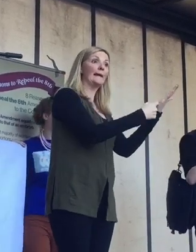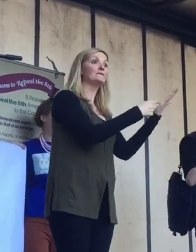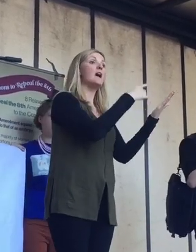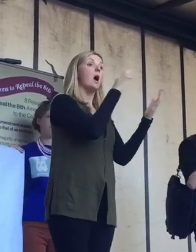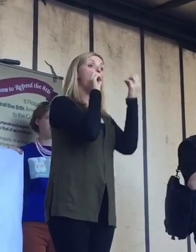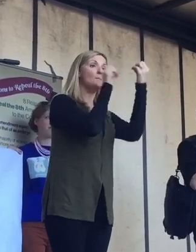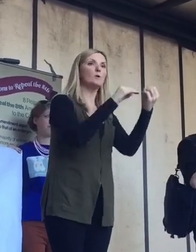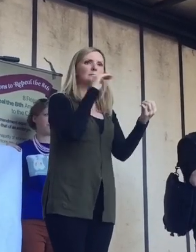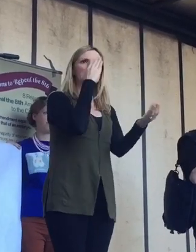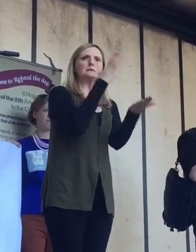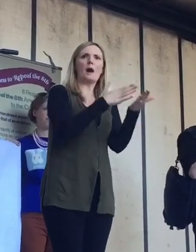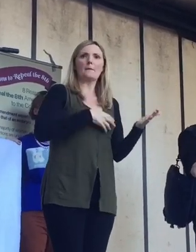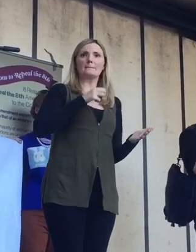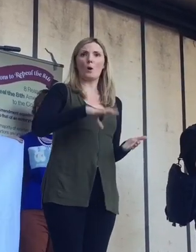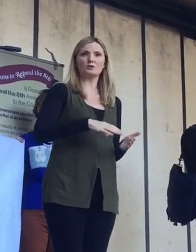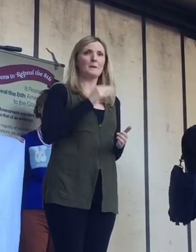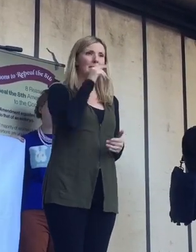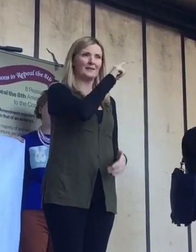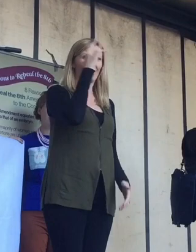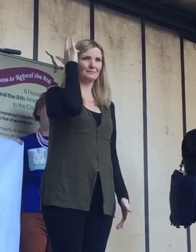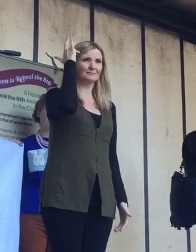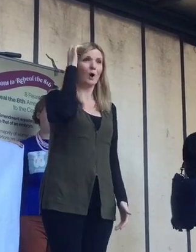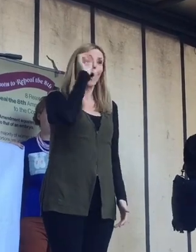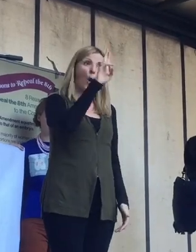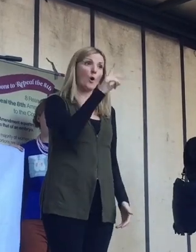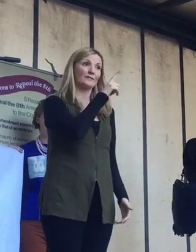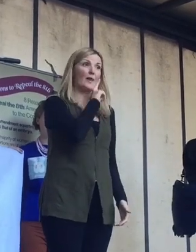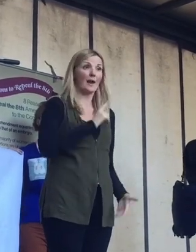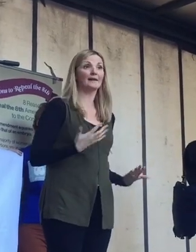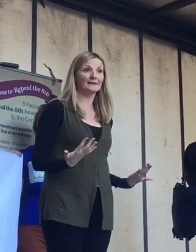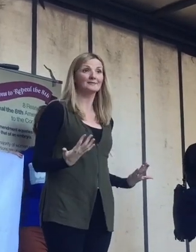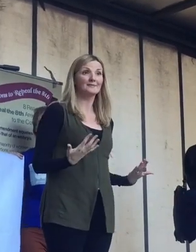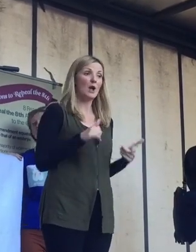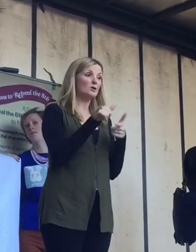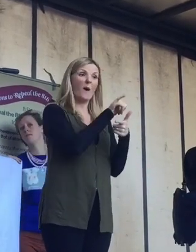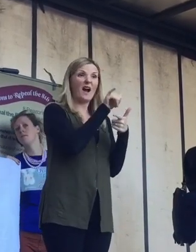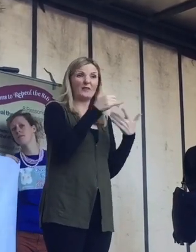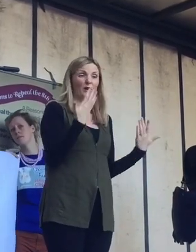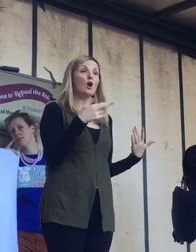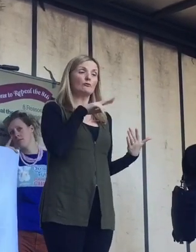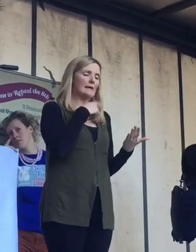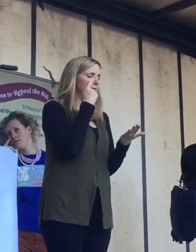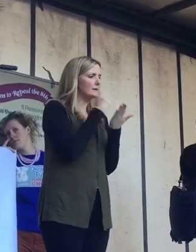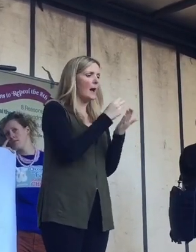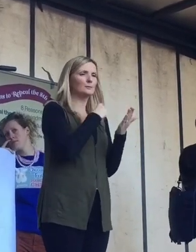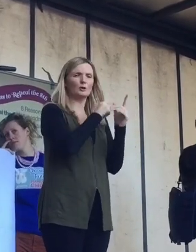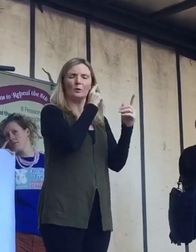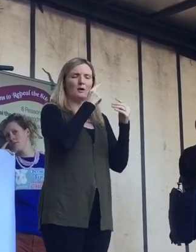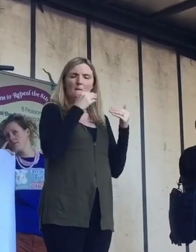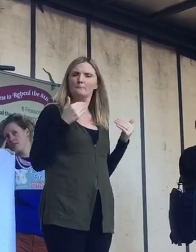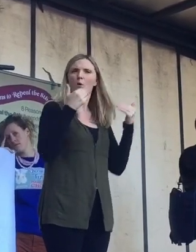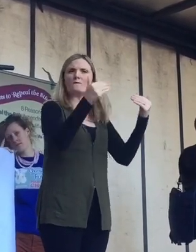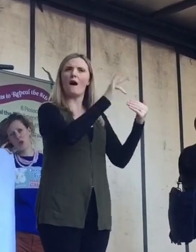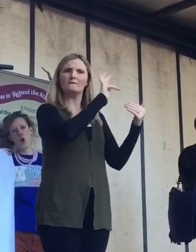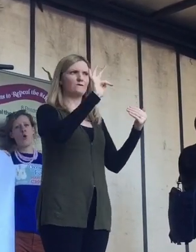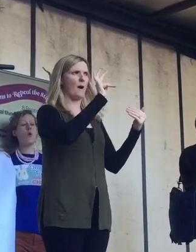happening, they're either deluded or dishonest. Either way, it's time to move past their narrative.